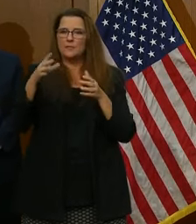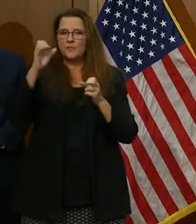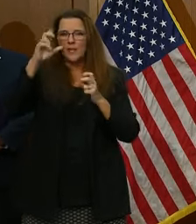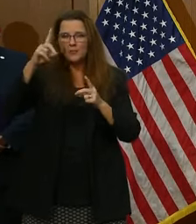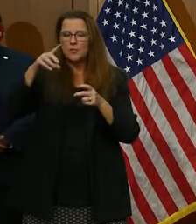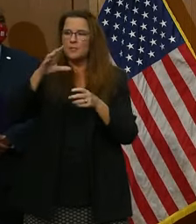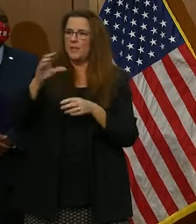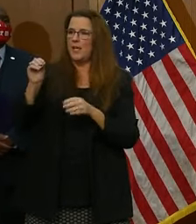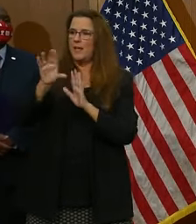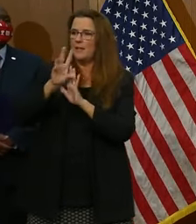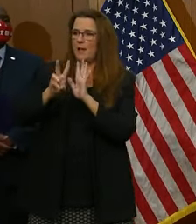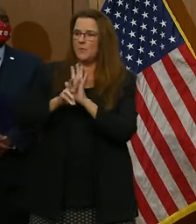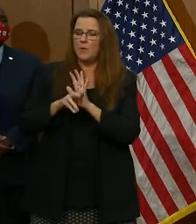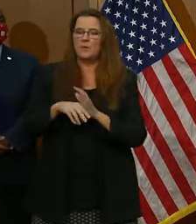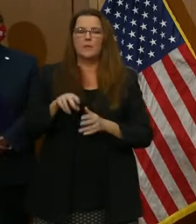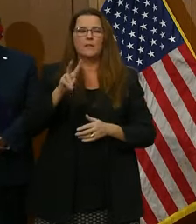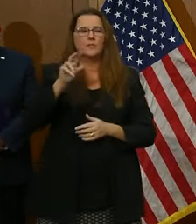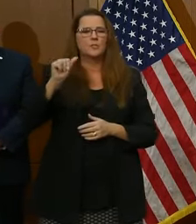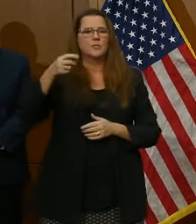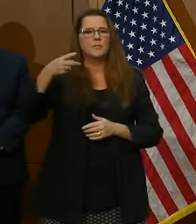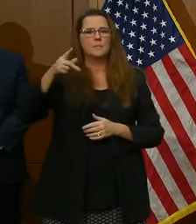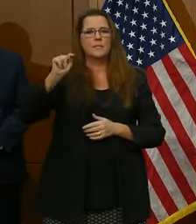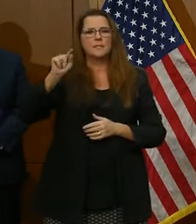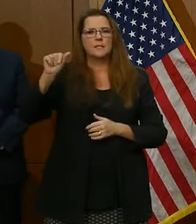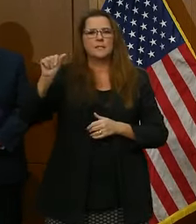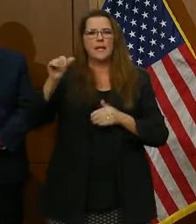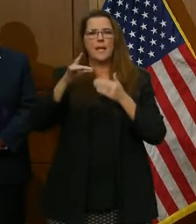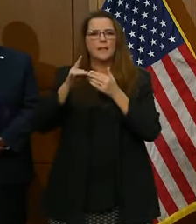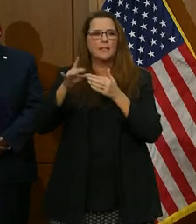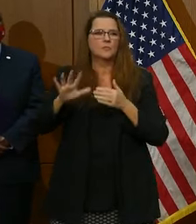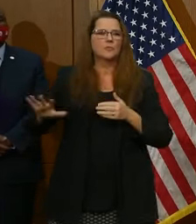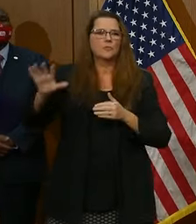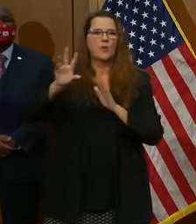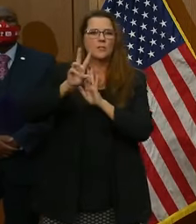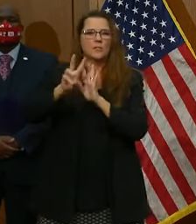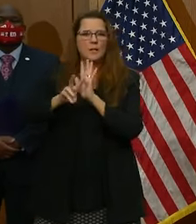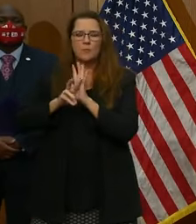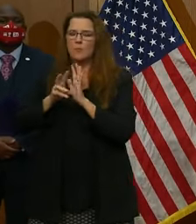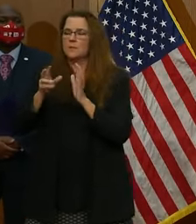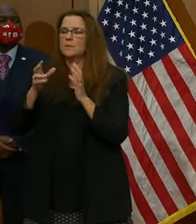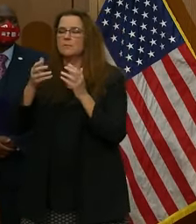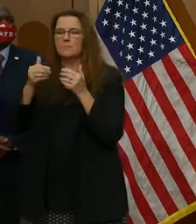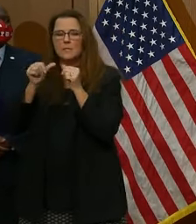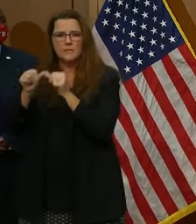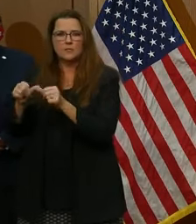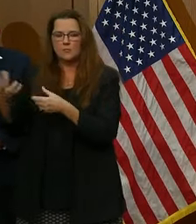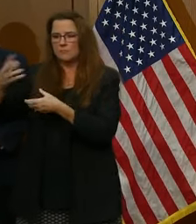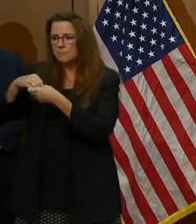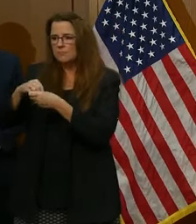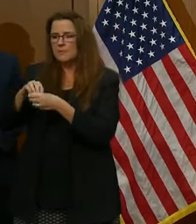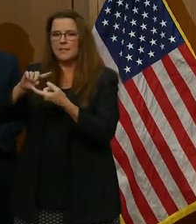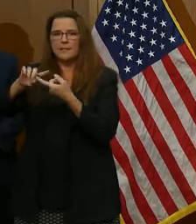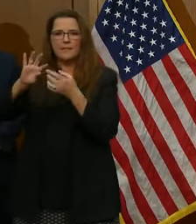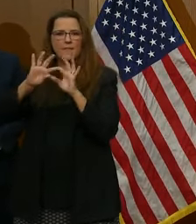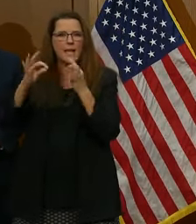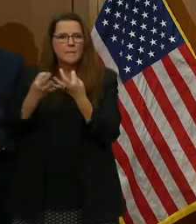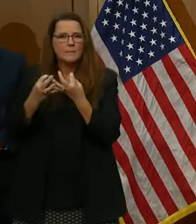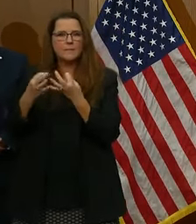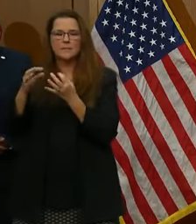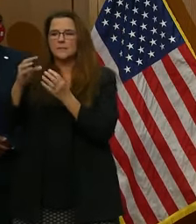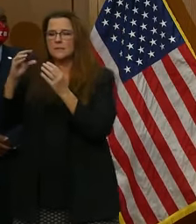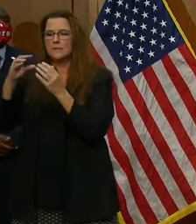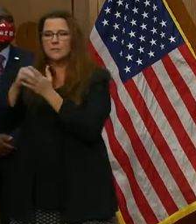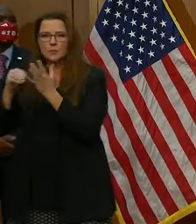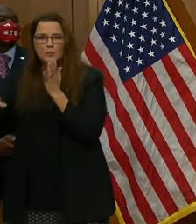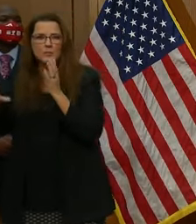Virginia PTA leaders across the Commonwealth have continued to be engaged with our families, our students, and our teachers over the past 10